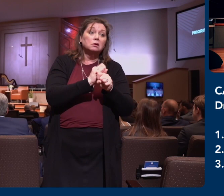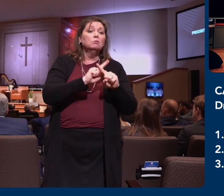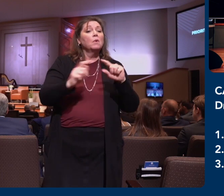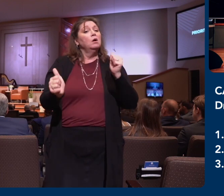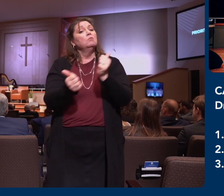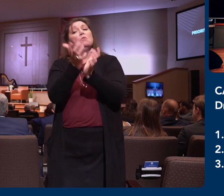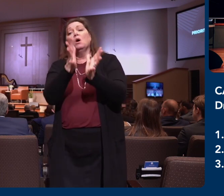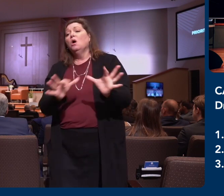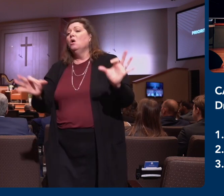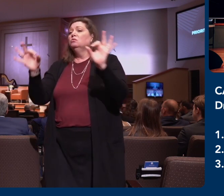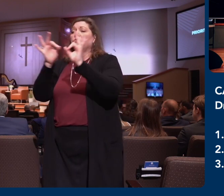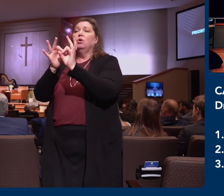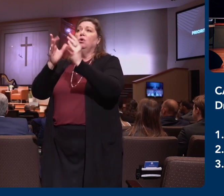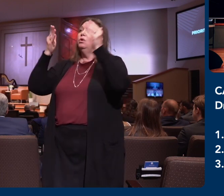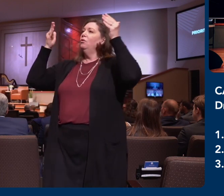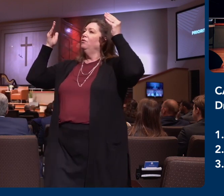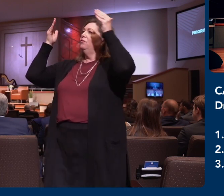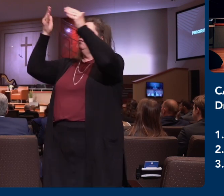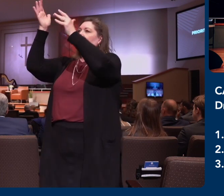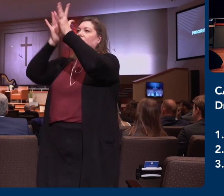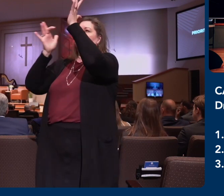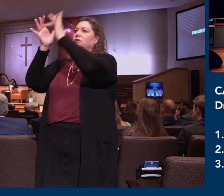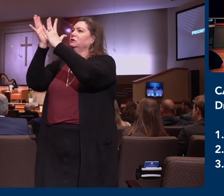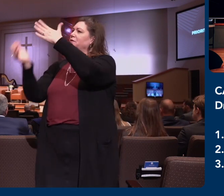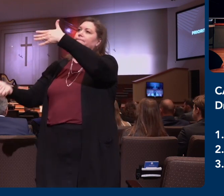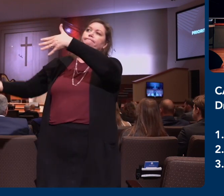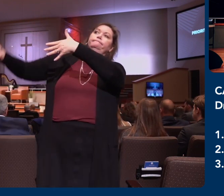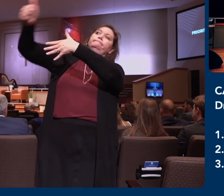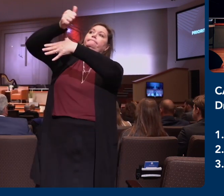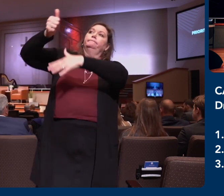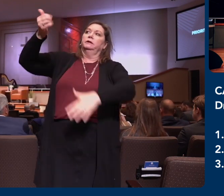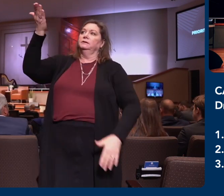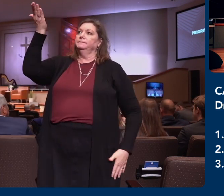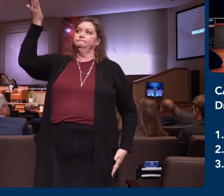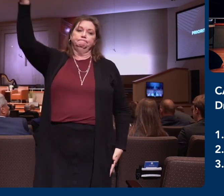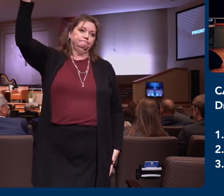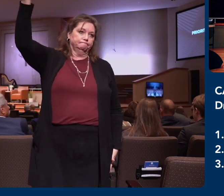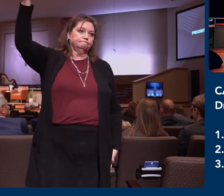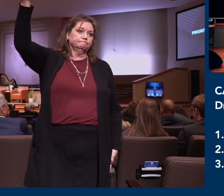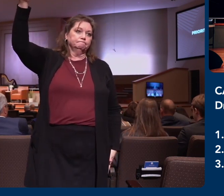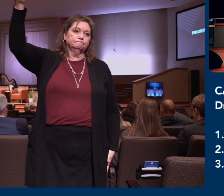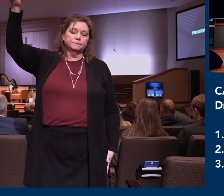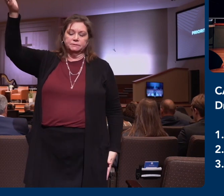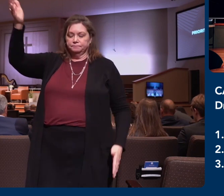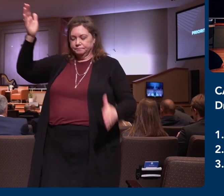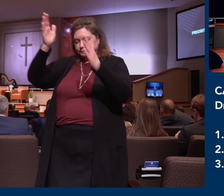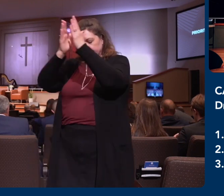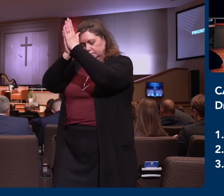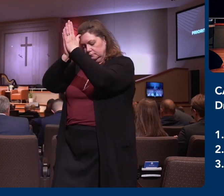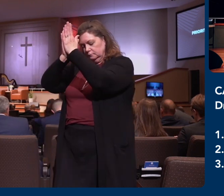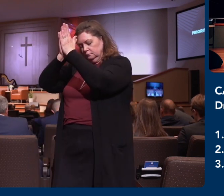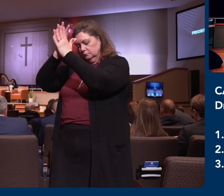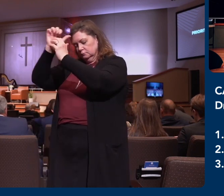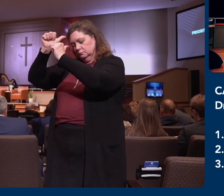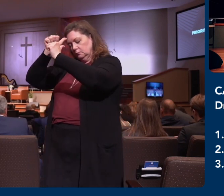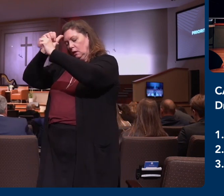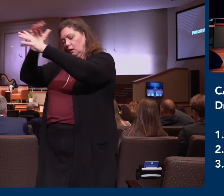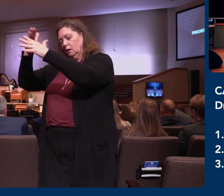ministry. Father, thank you for this wonderful ministry here in Lancaster, California. And I thank you for these